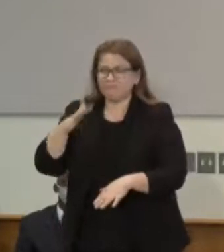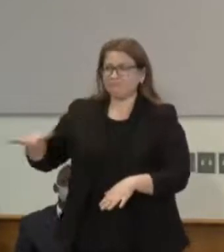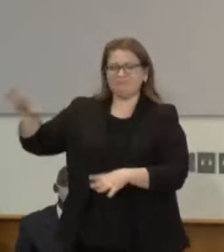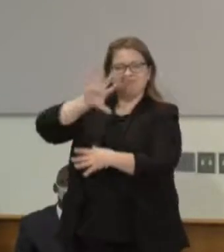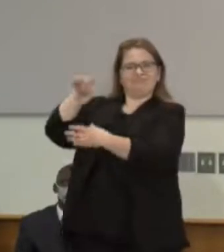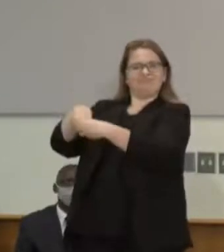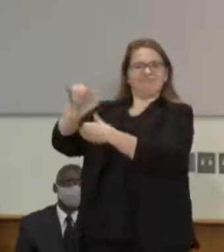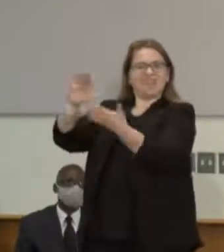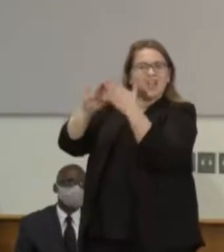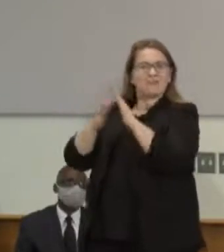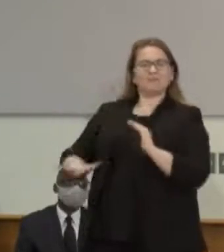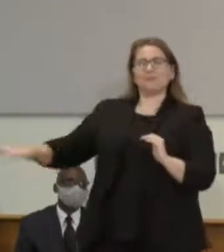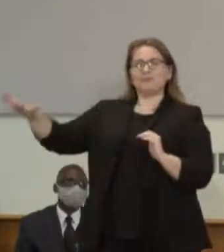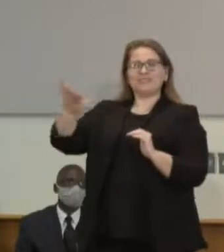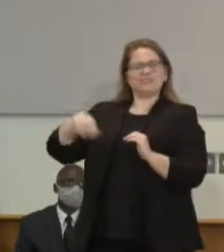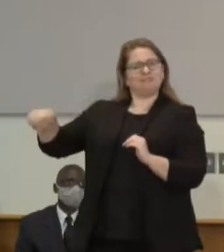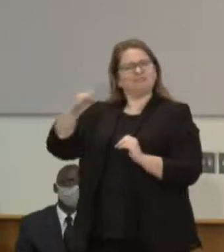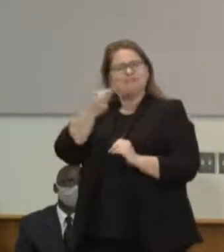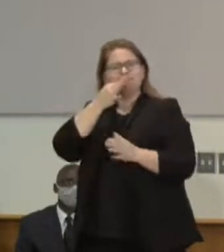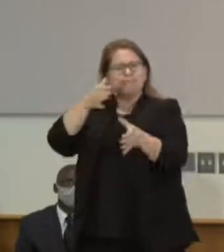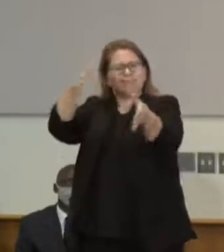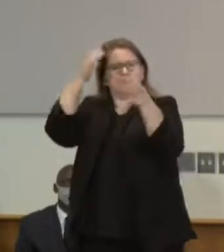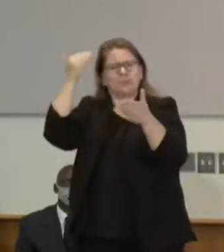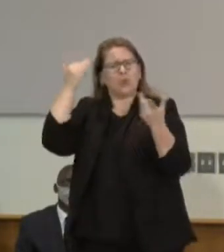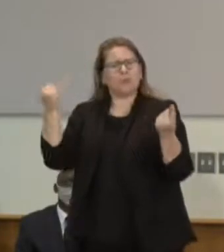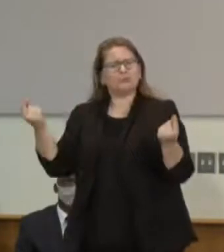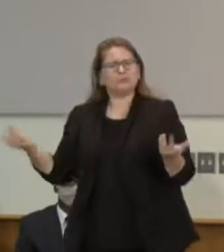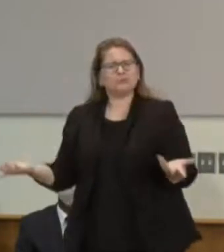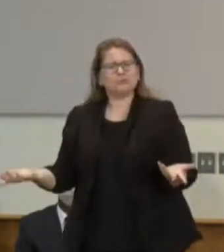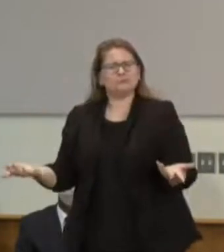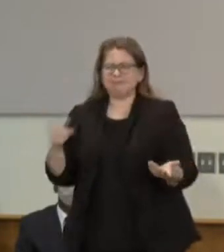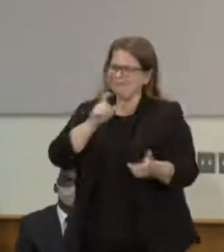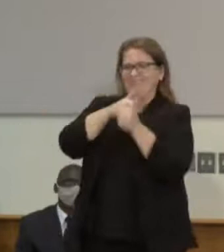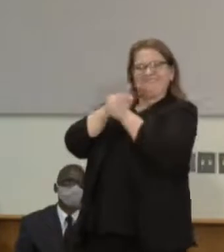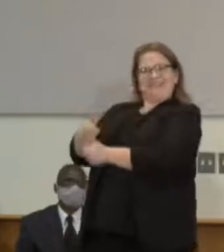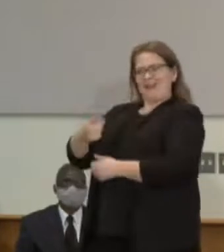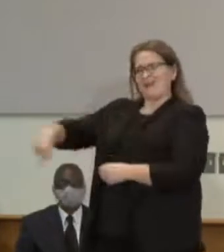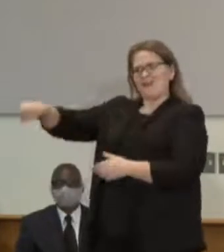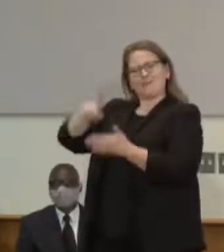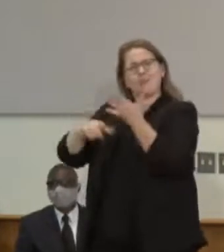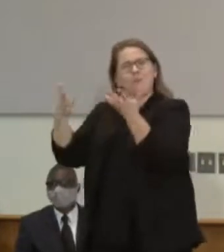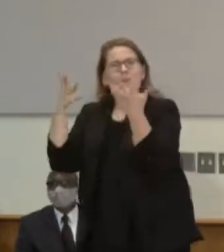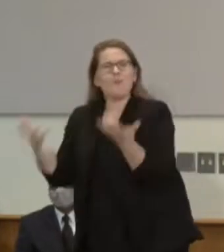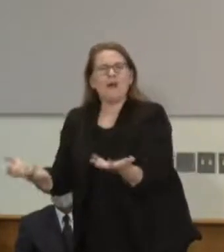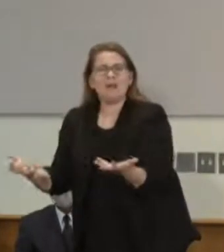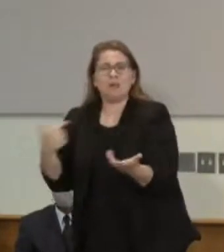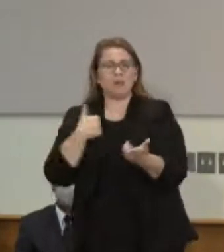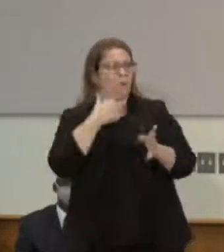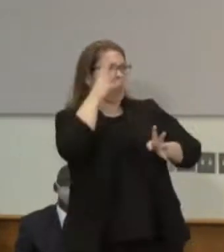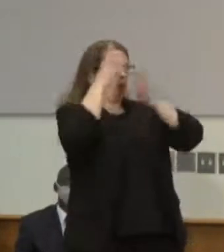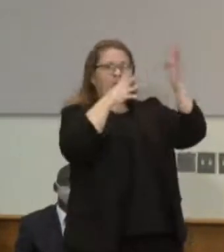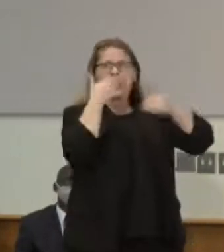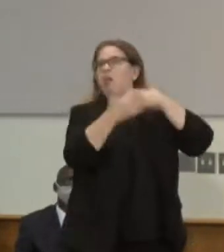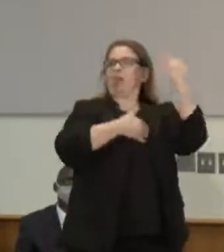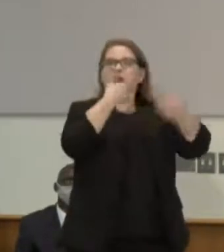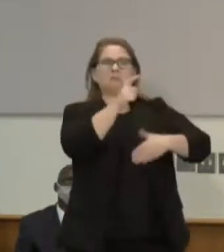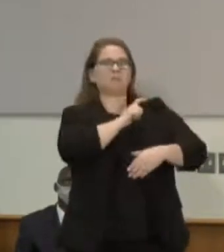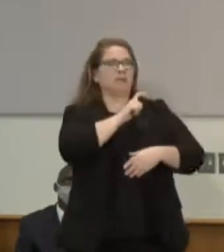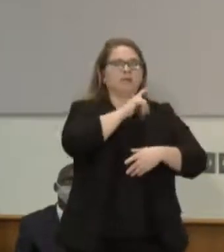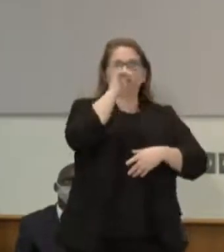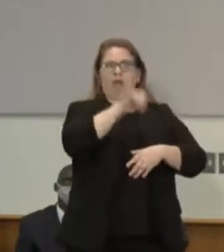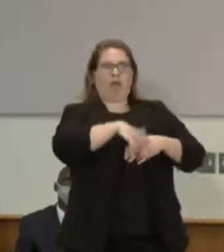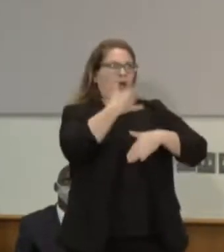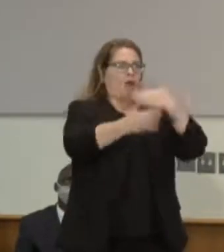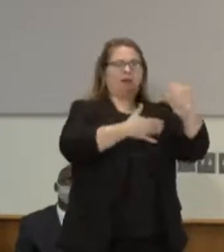that, then we don't have to come up with a long list of don't do this particular type of training. It's not enough to tell